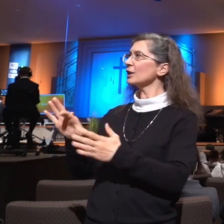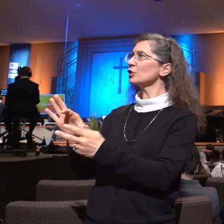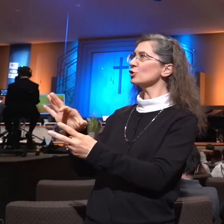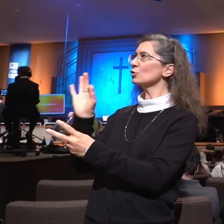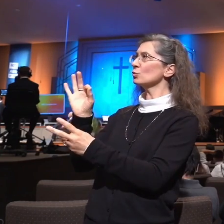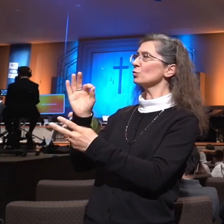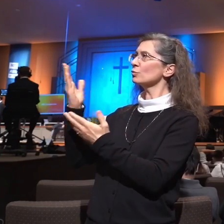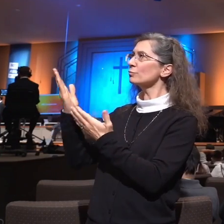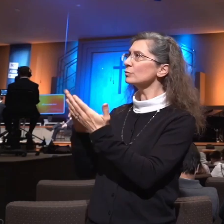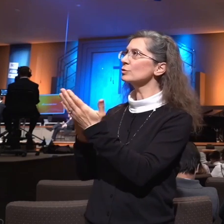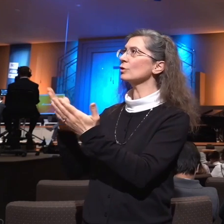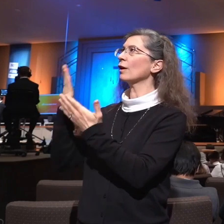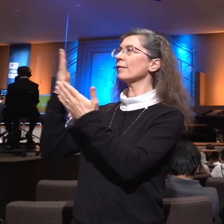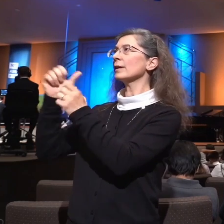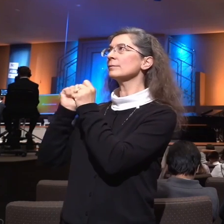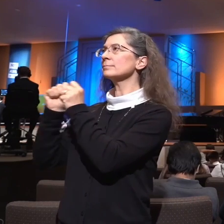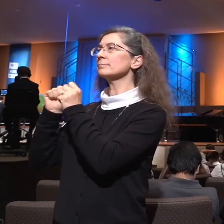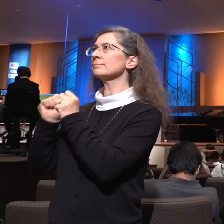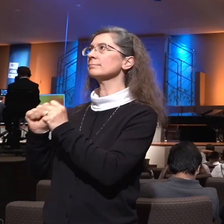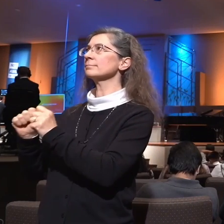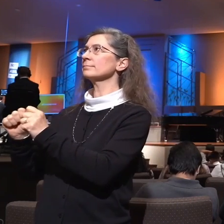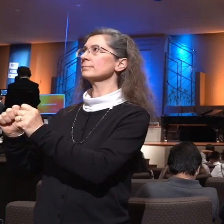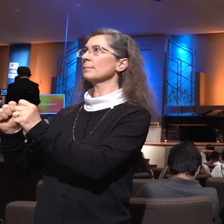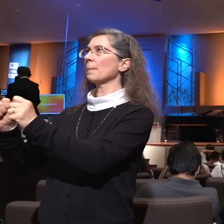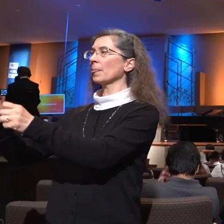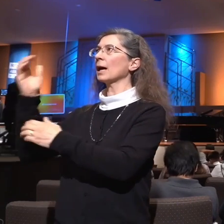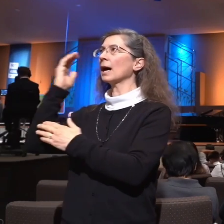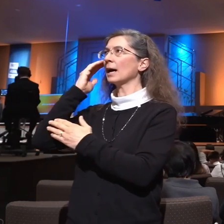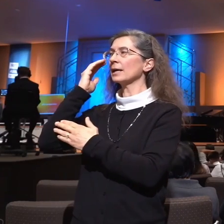serve Him still, knowing He will never change.